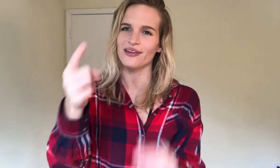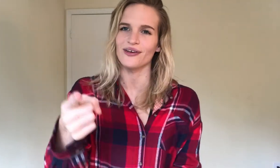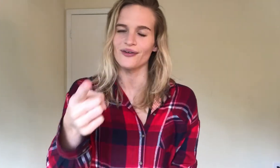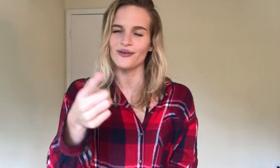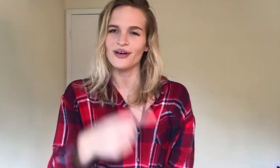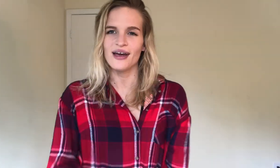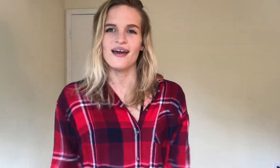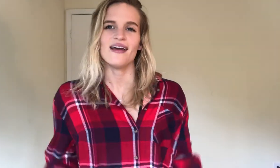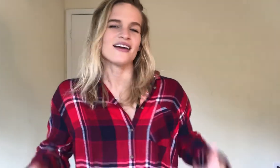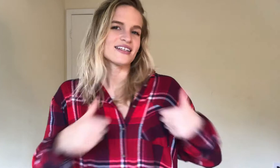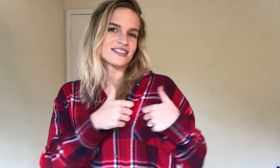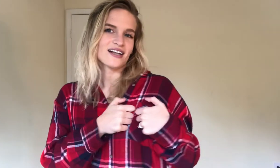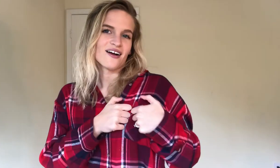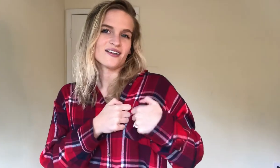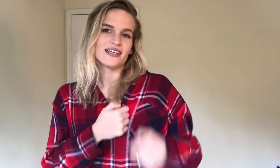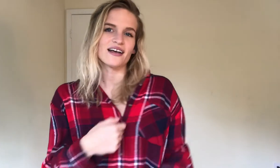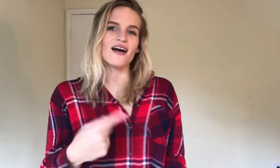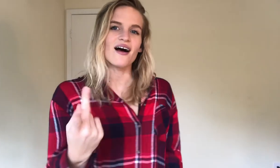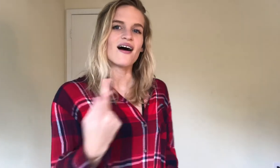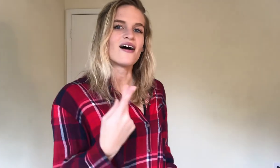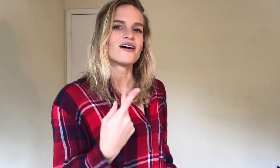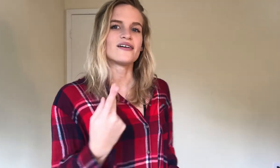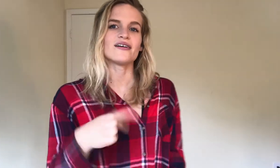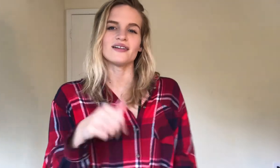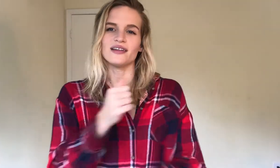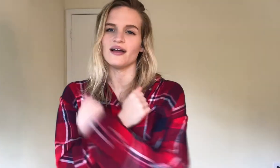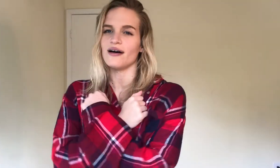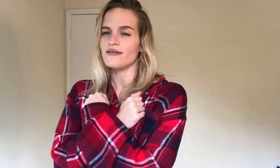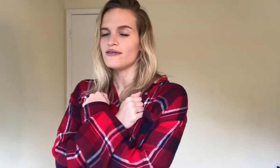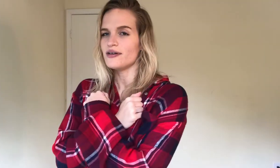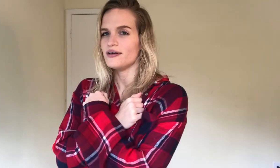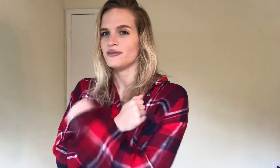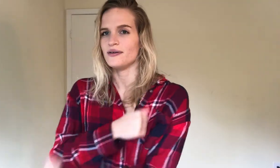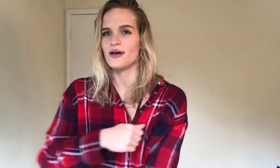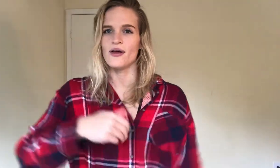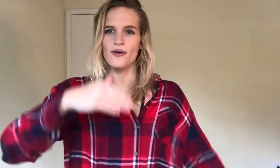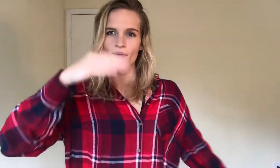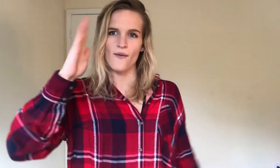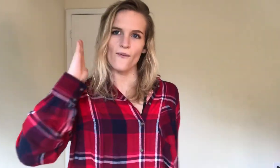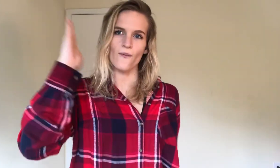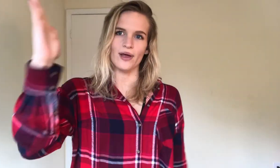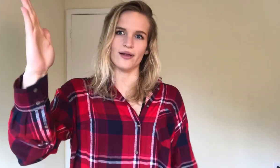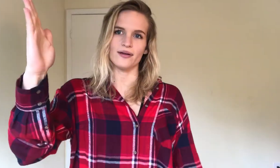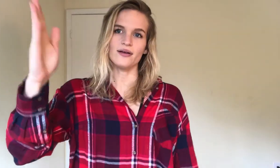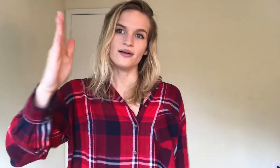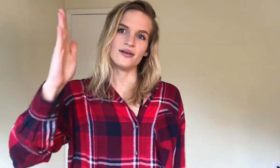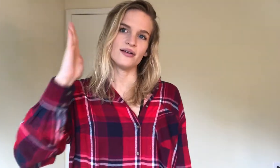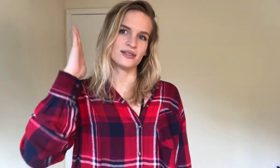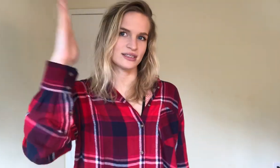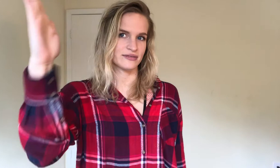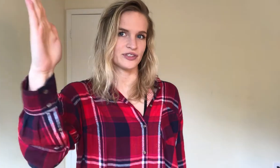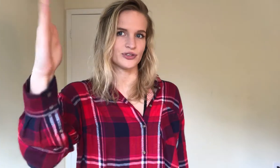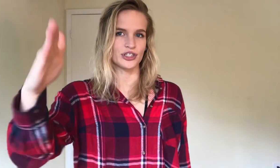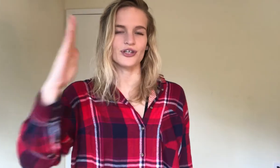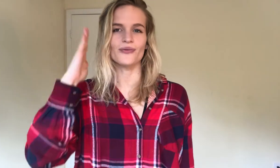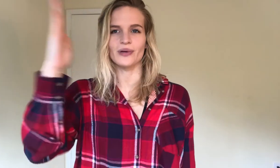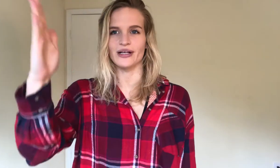you, because darling, our love will, future will,